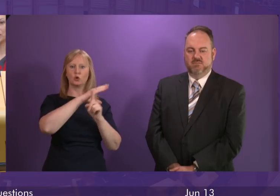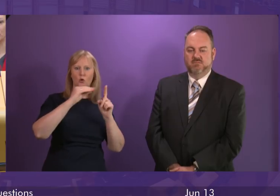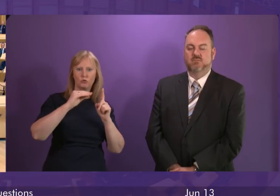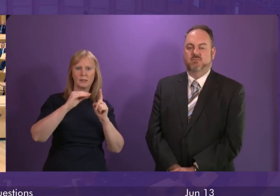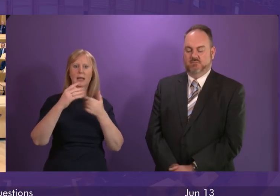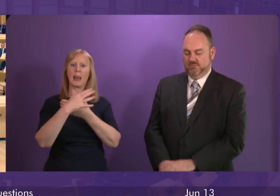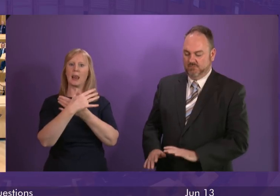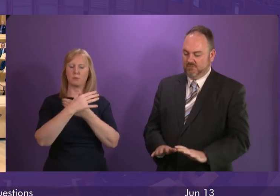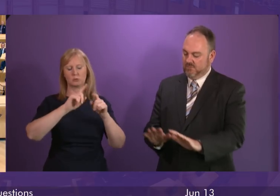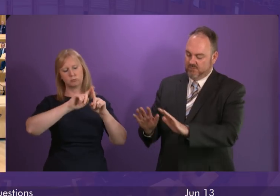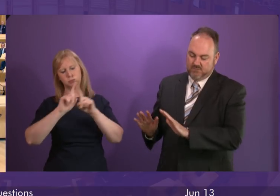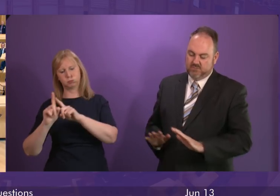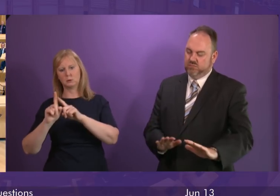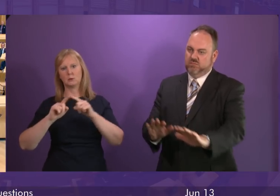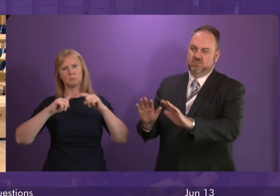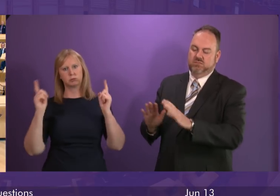Liberals.